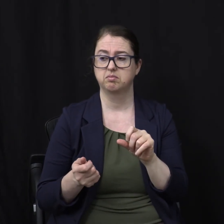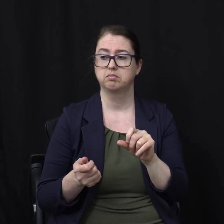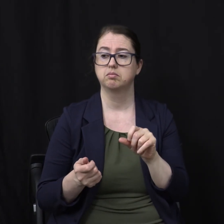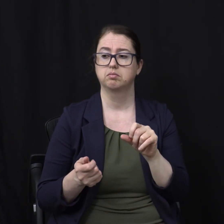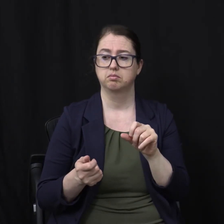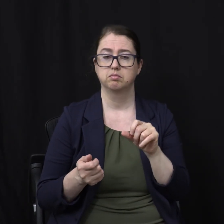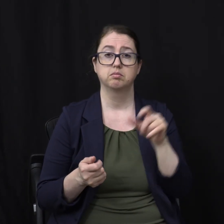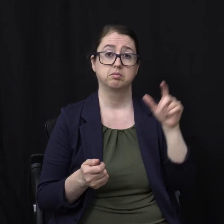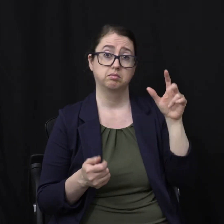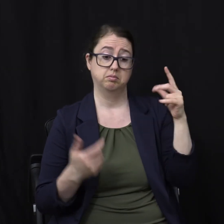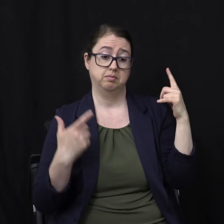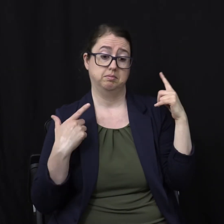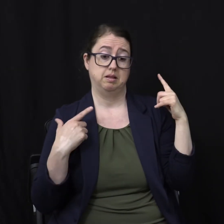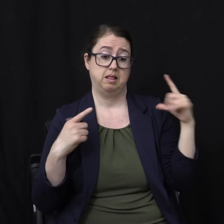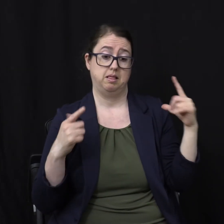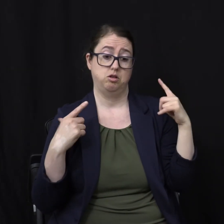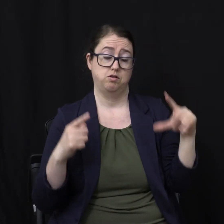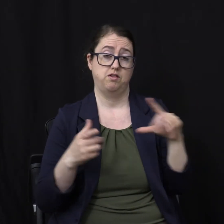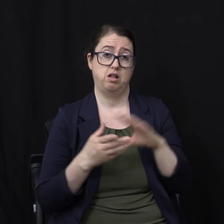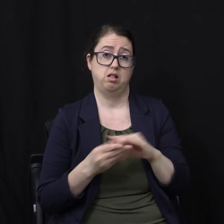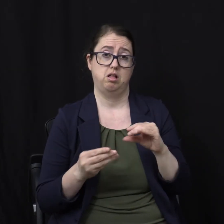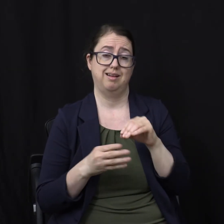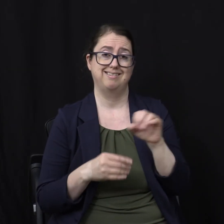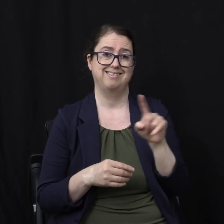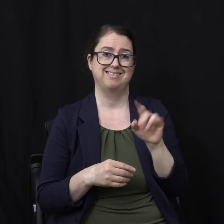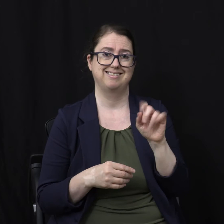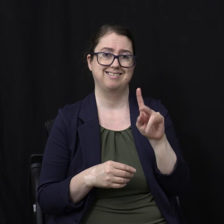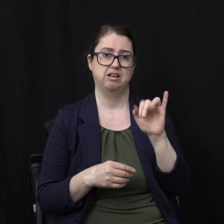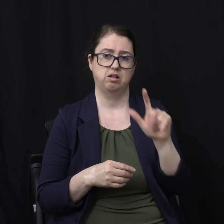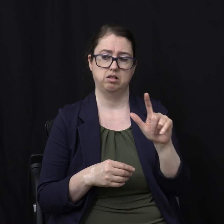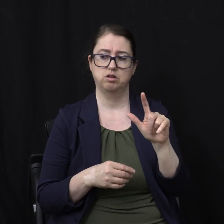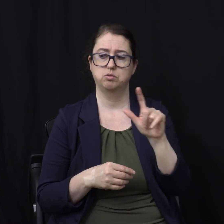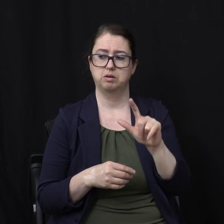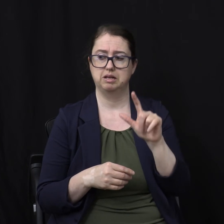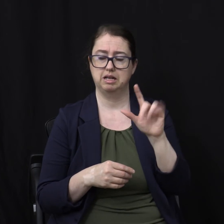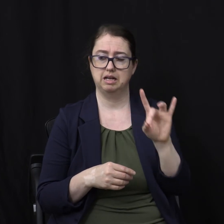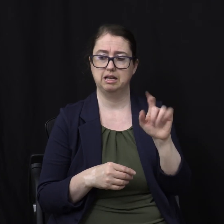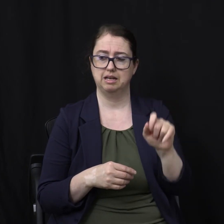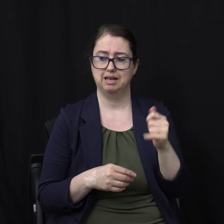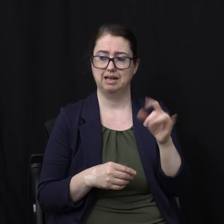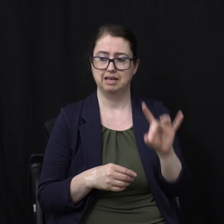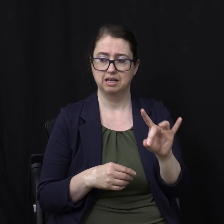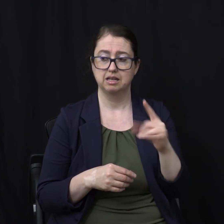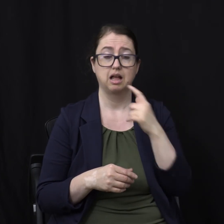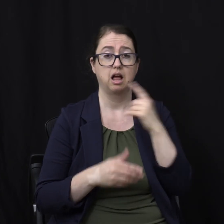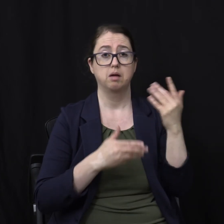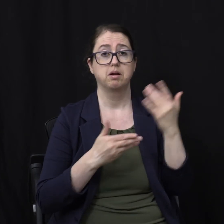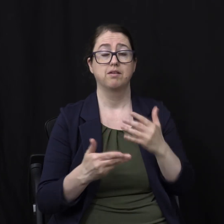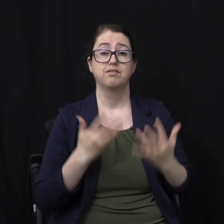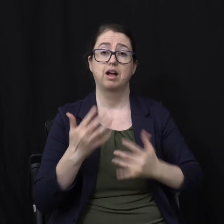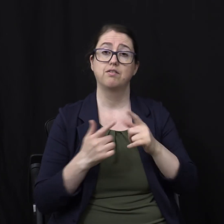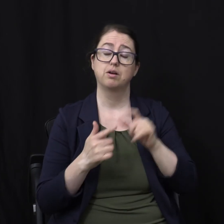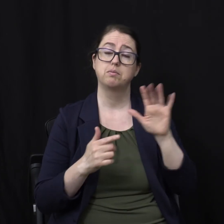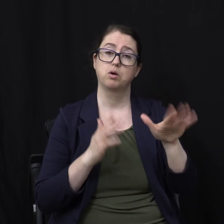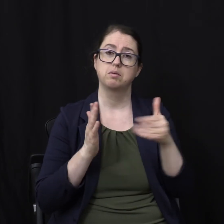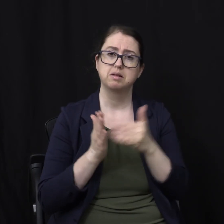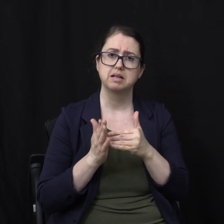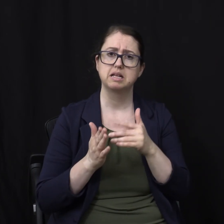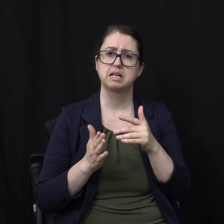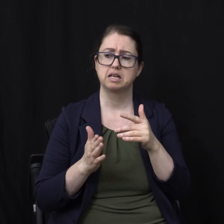your midst Speaking of Lucifer And Ezekiel 28 It devoured you The fire devoured you And I turned you To what? Ashes This